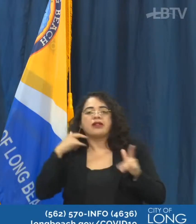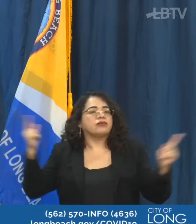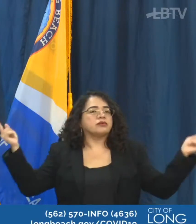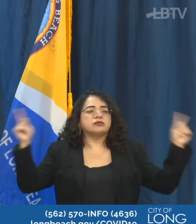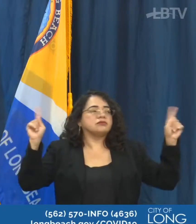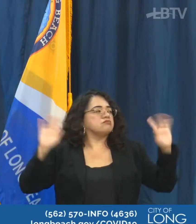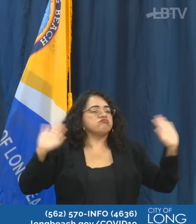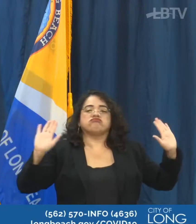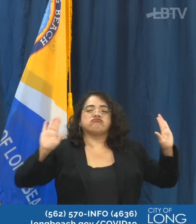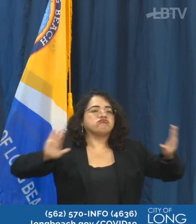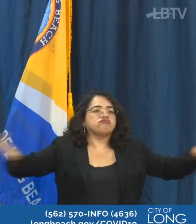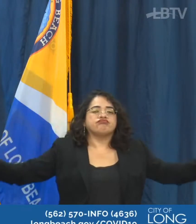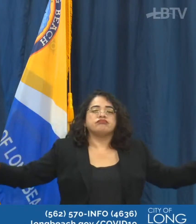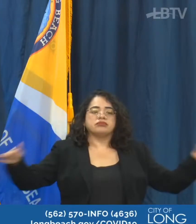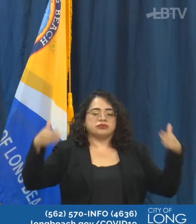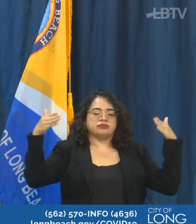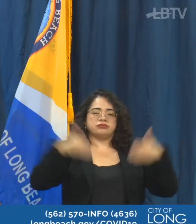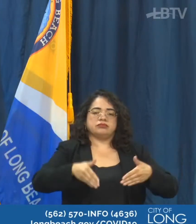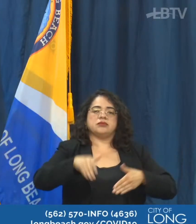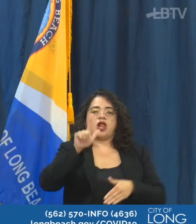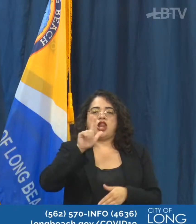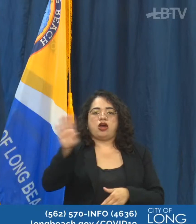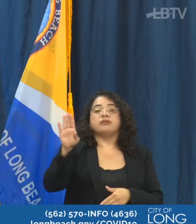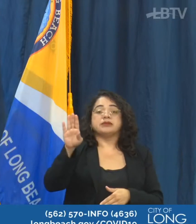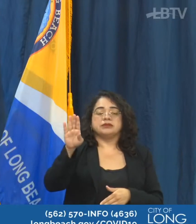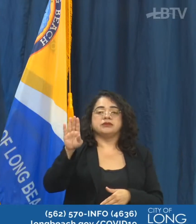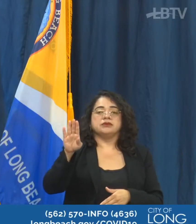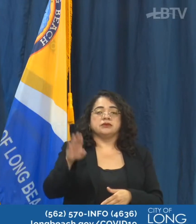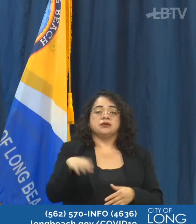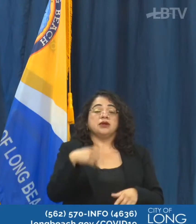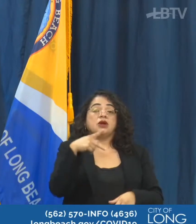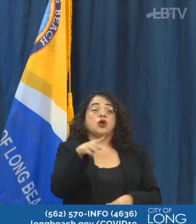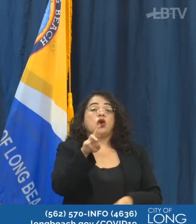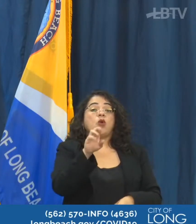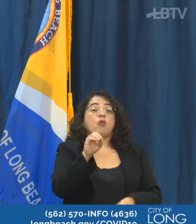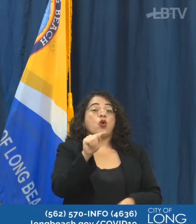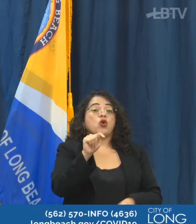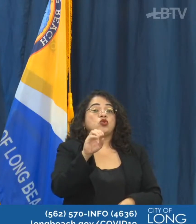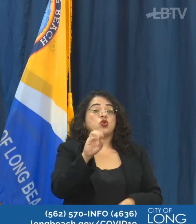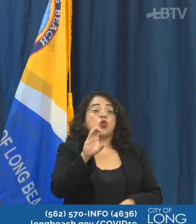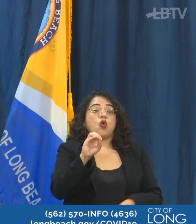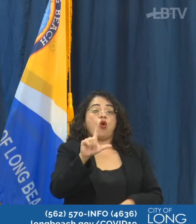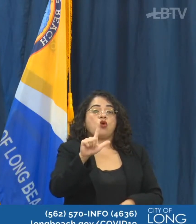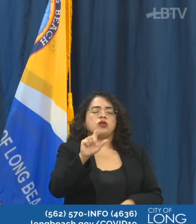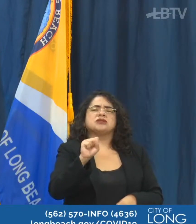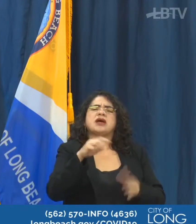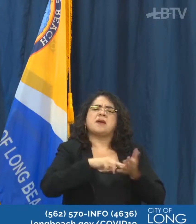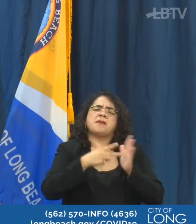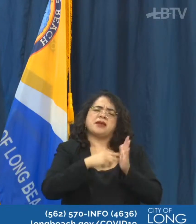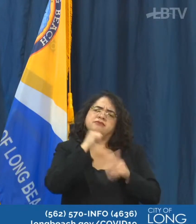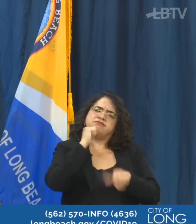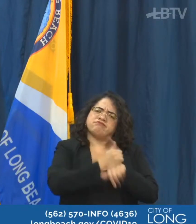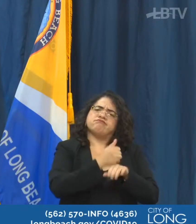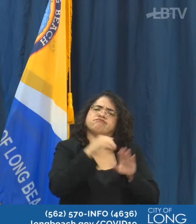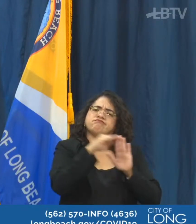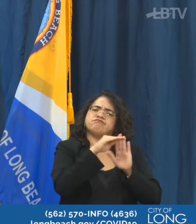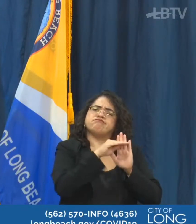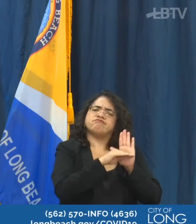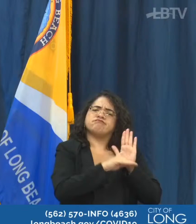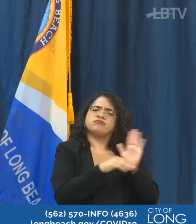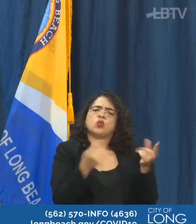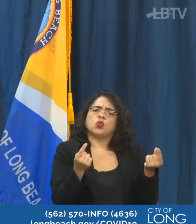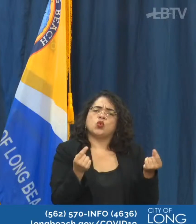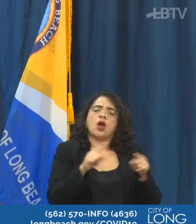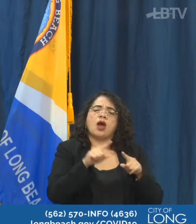protocols aren't put in place. And so there will be some occupancy requirements, some protocols about the bar